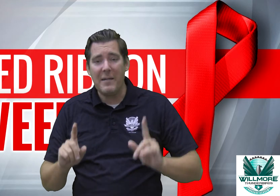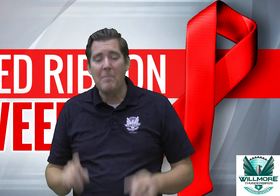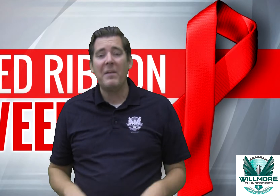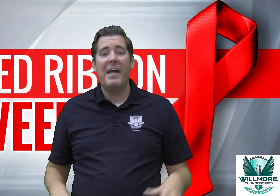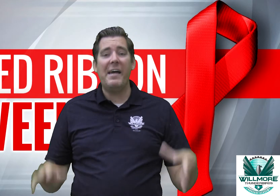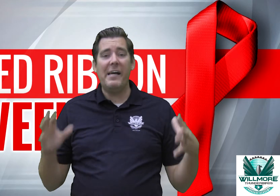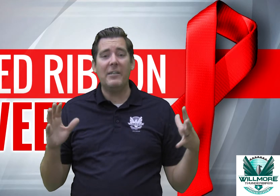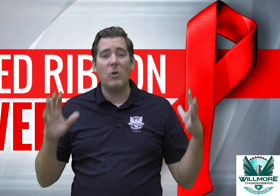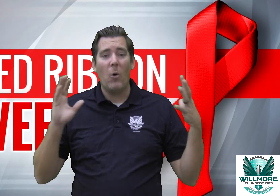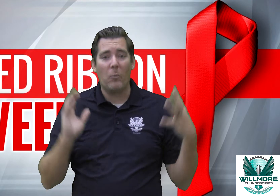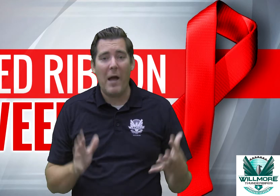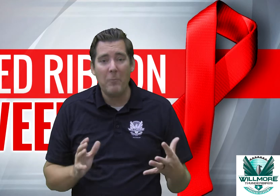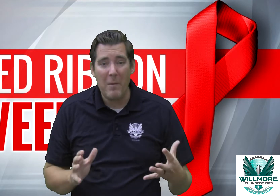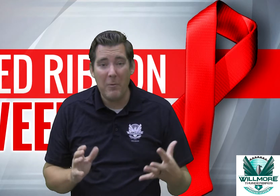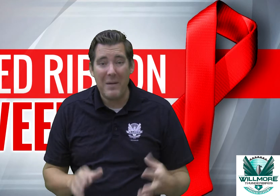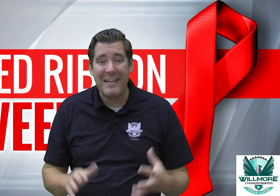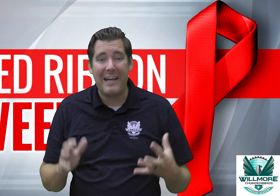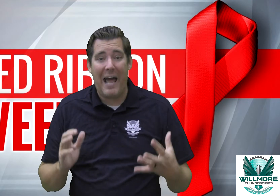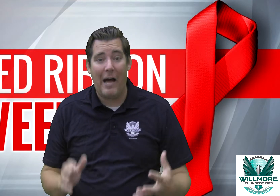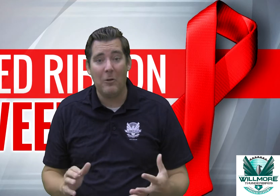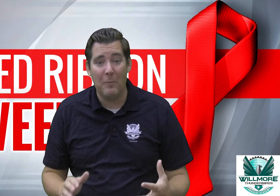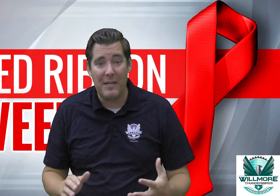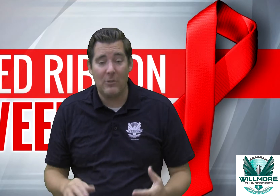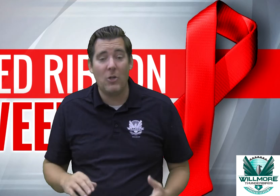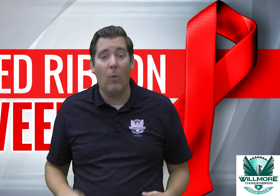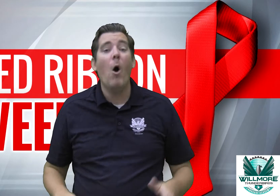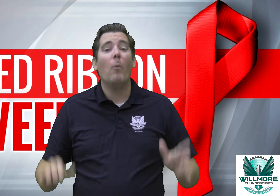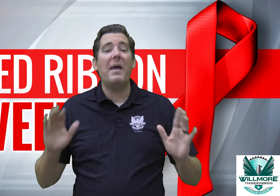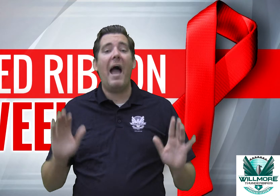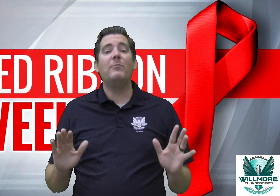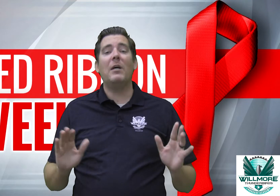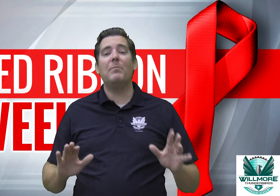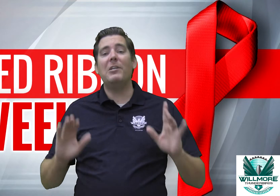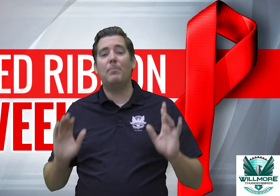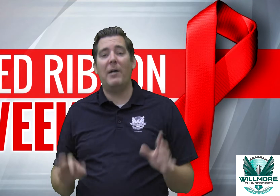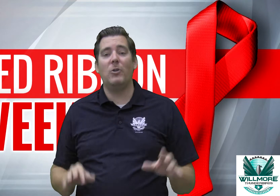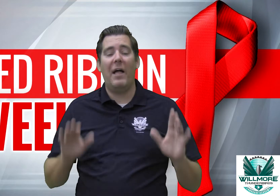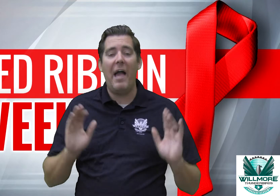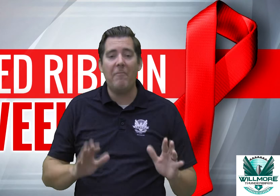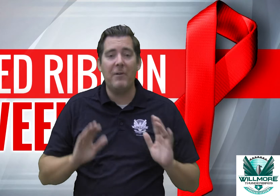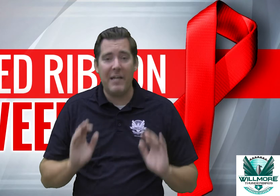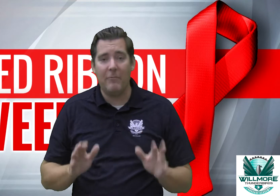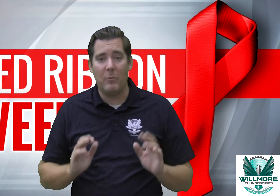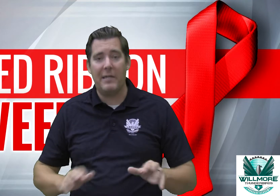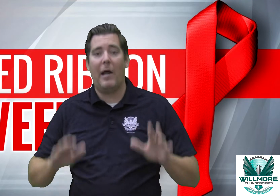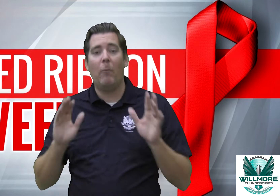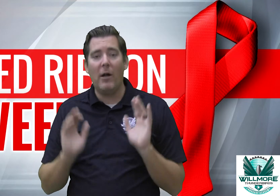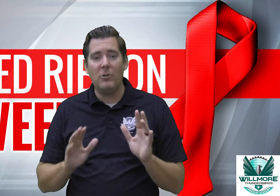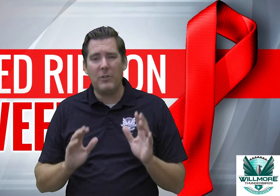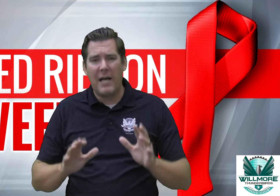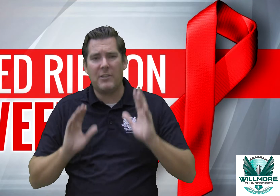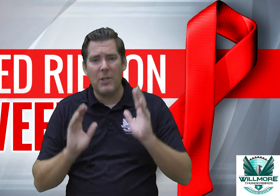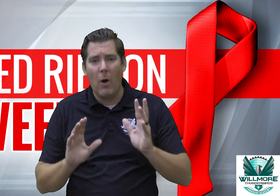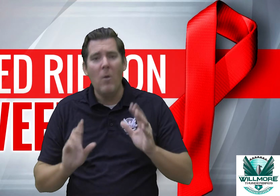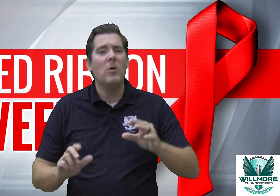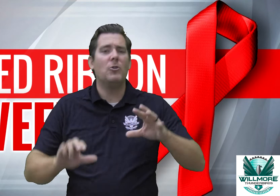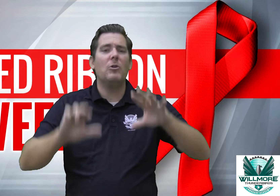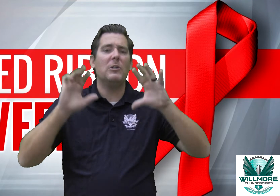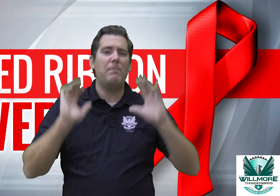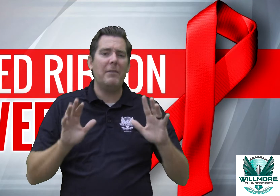is red ribbon week and Halloween so we have something special every day of the week and I wanted you guys to know so you can spend